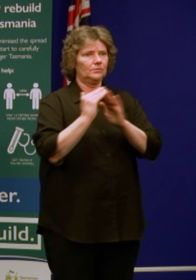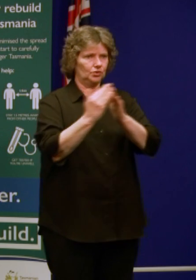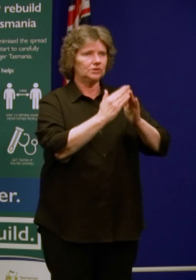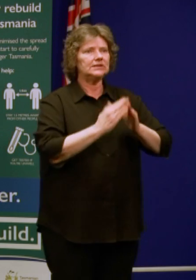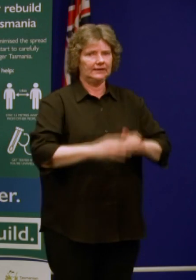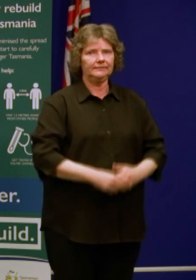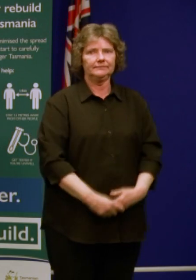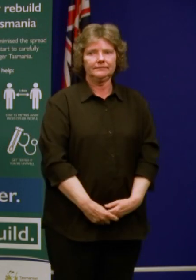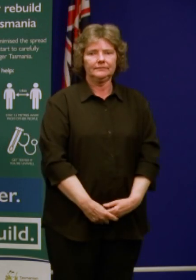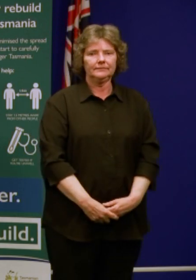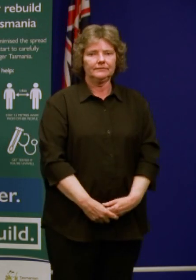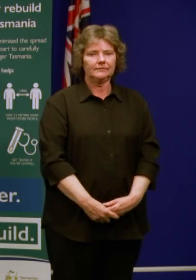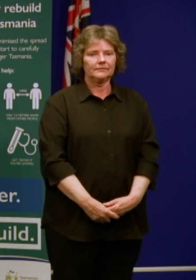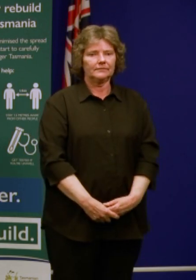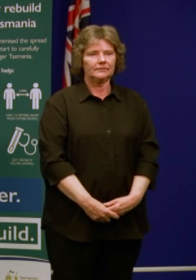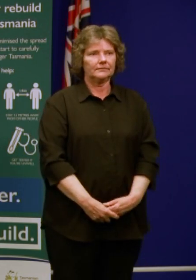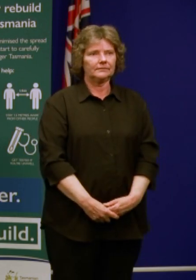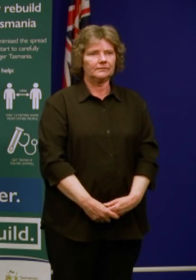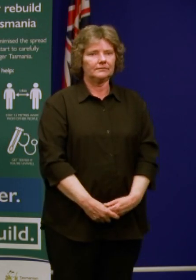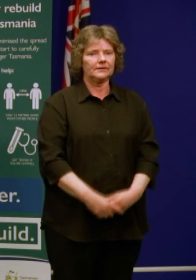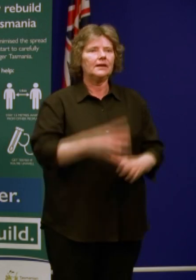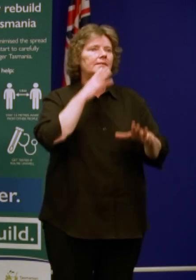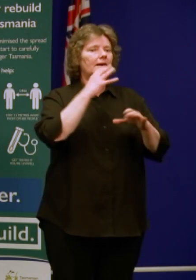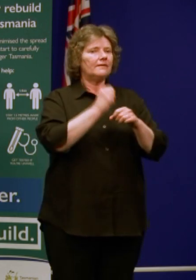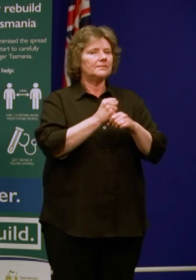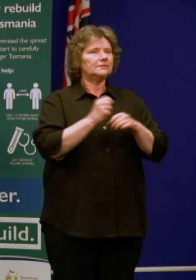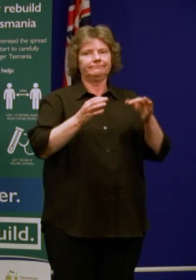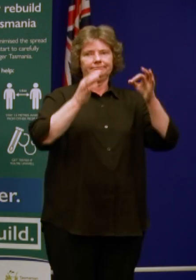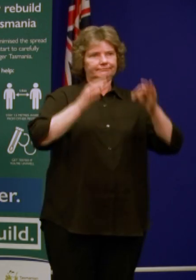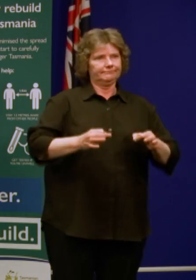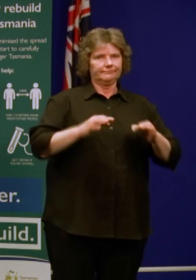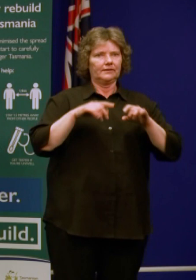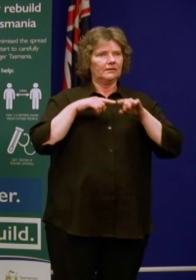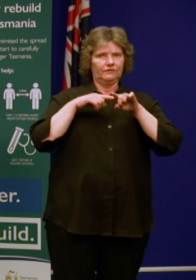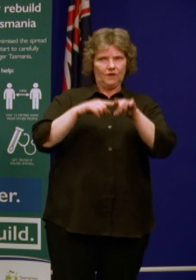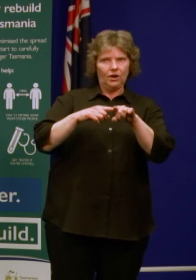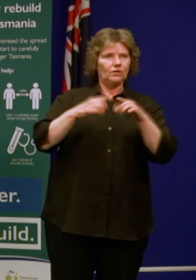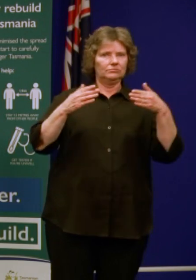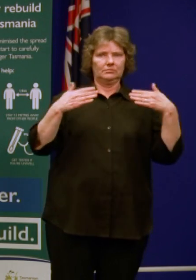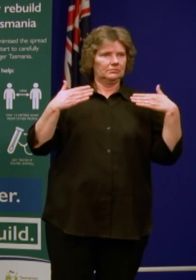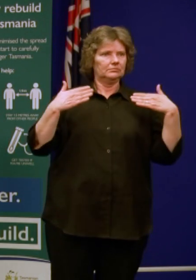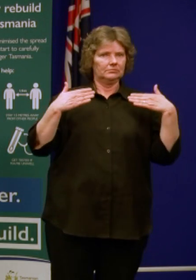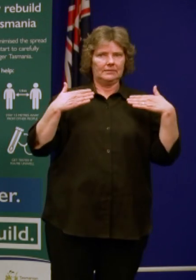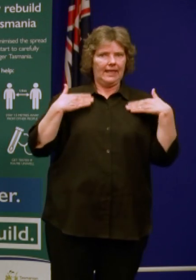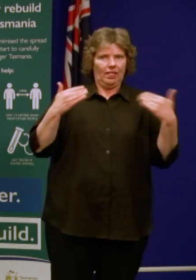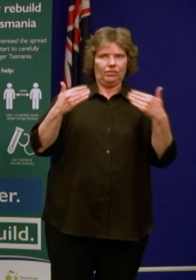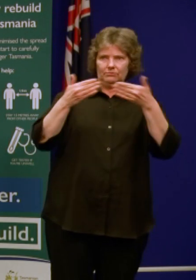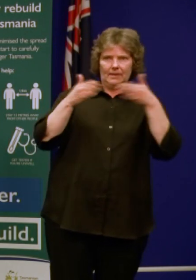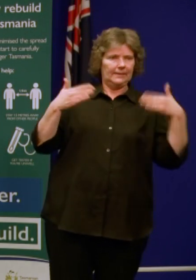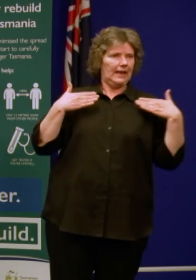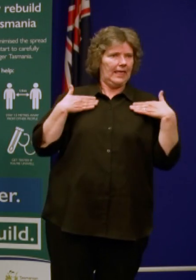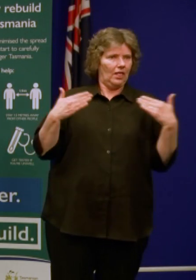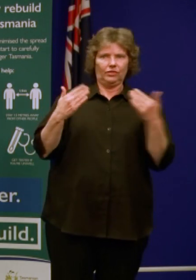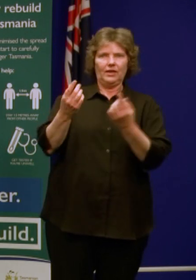We have made decisions based on public health advice every step of the way and we will continue to do that. Our aim is to ensure that